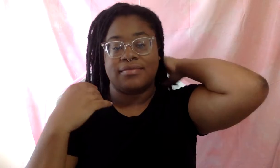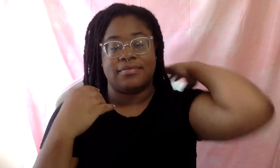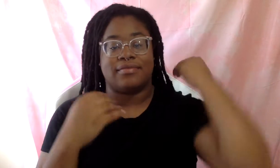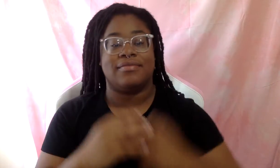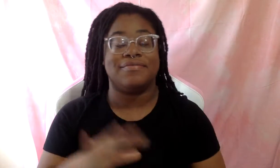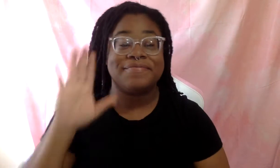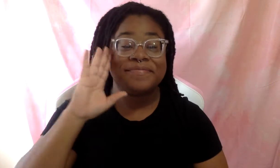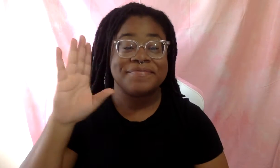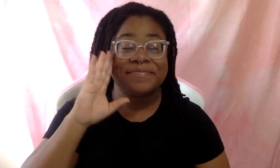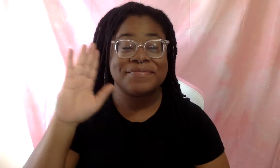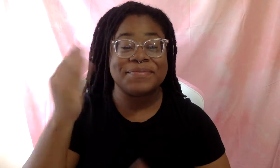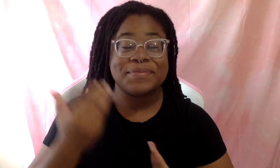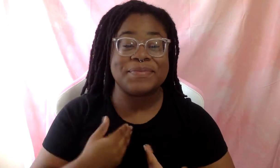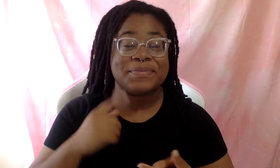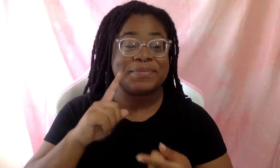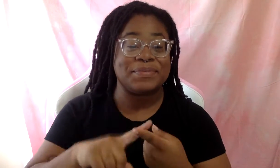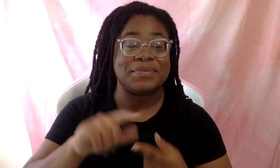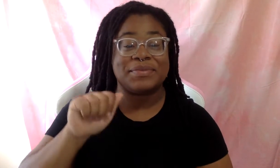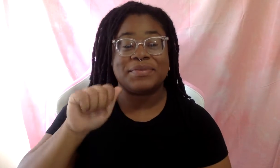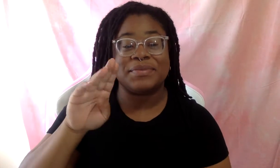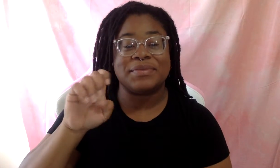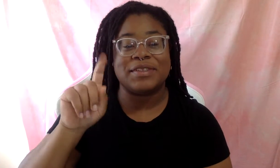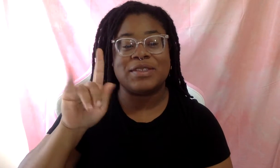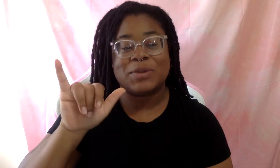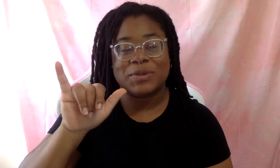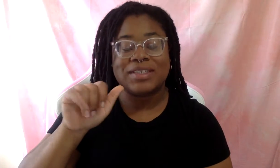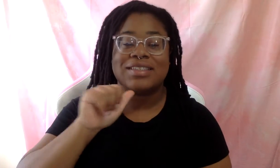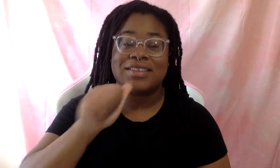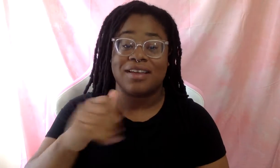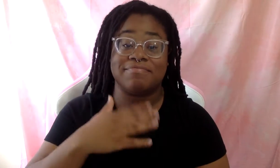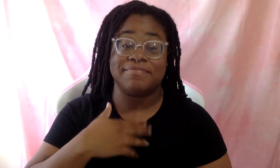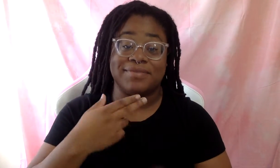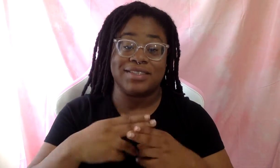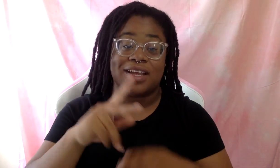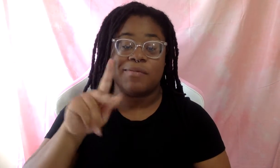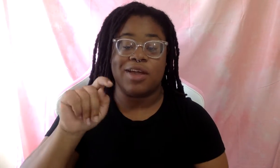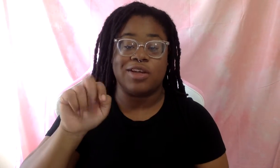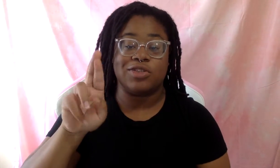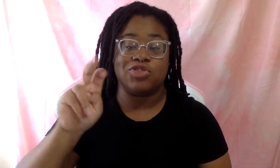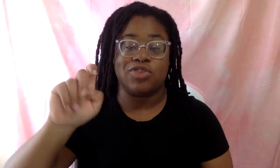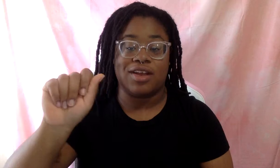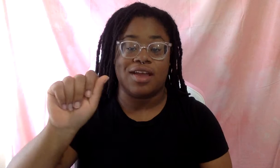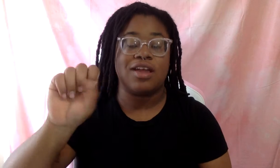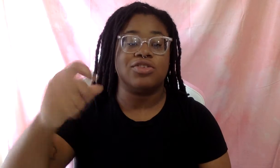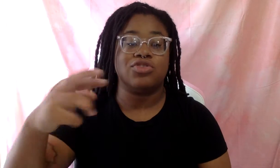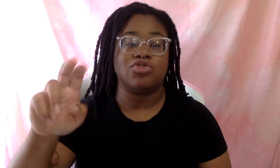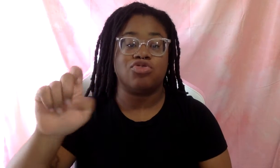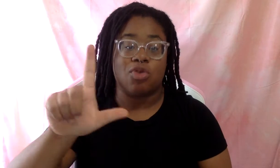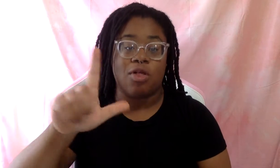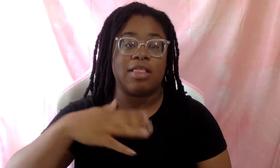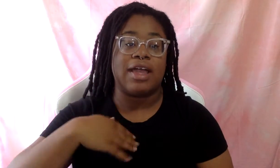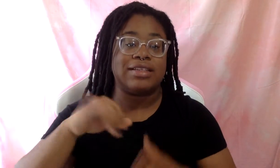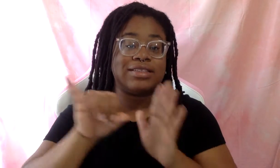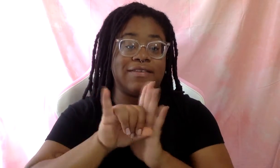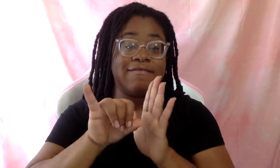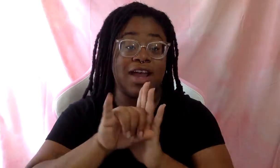Hello and welcome to Absolutely Not. My name is Katrina Stroll. My pronouns are they, she, he, and I am so